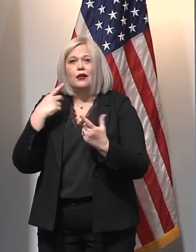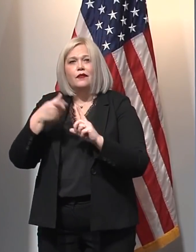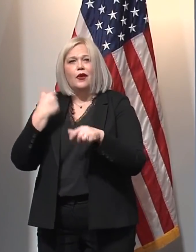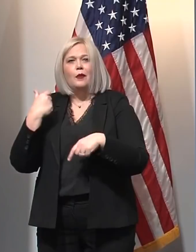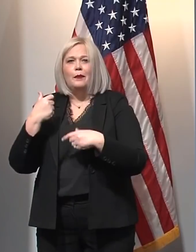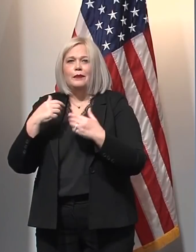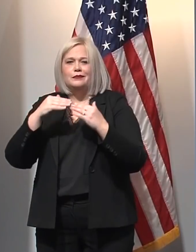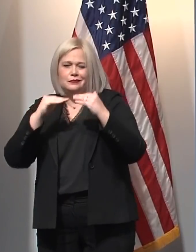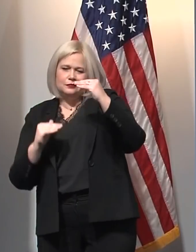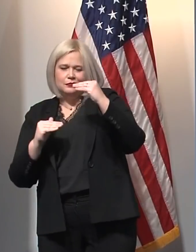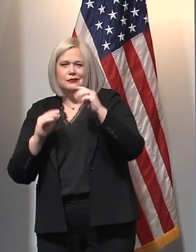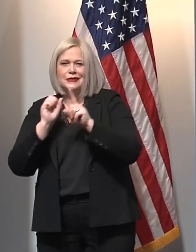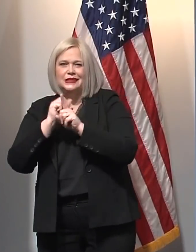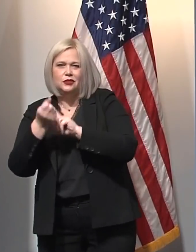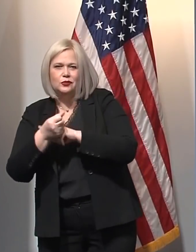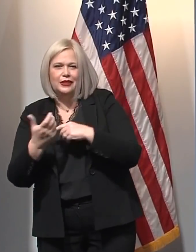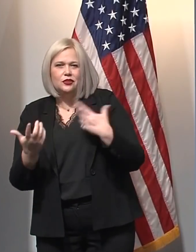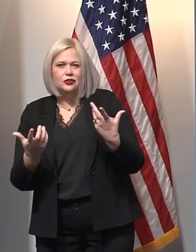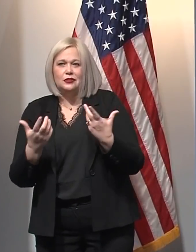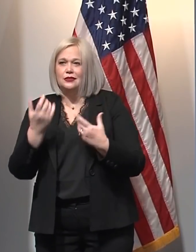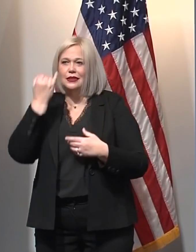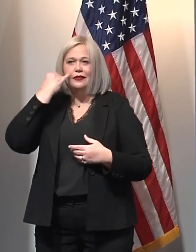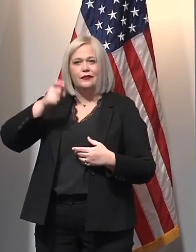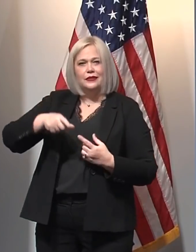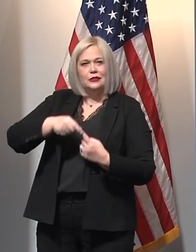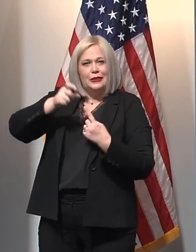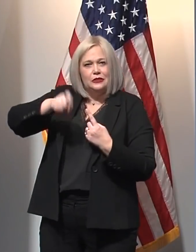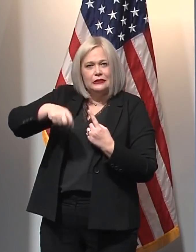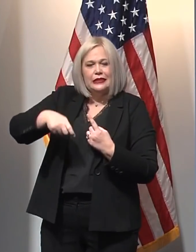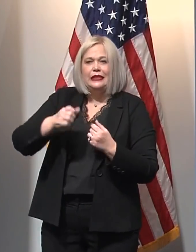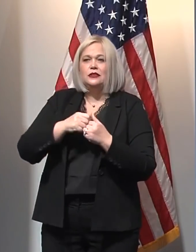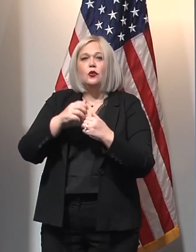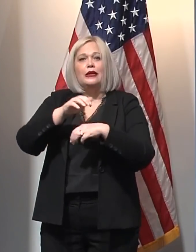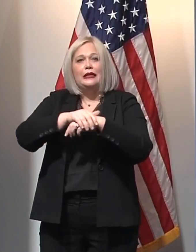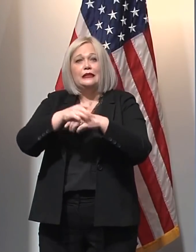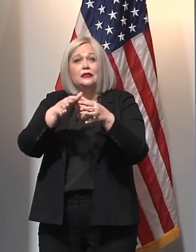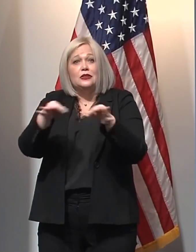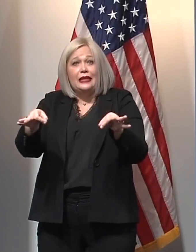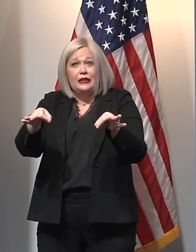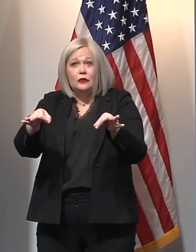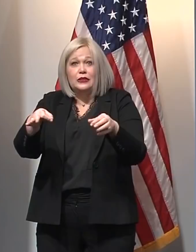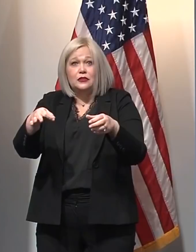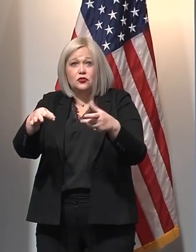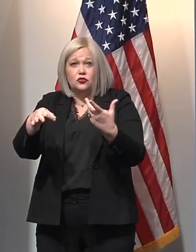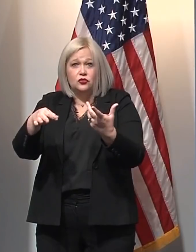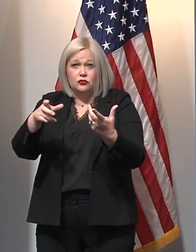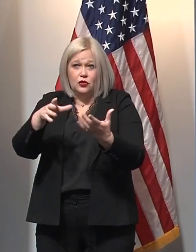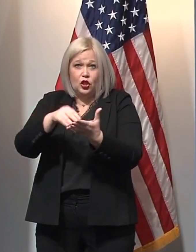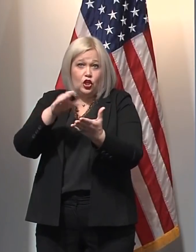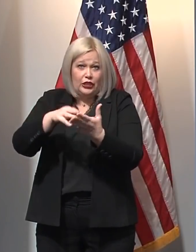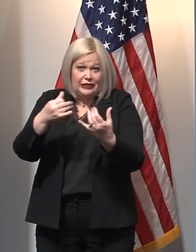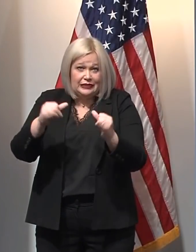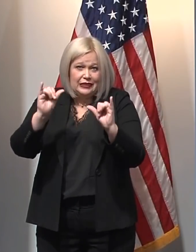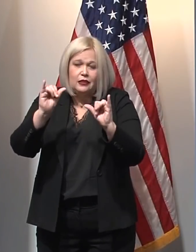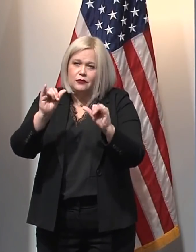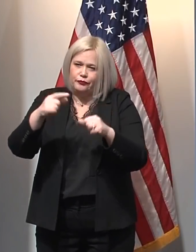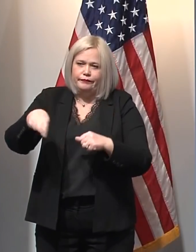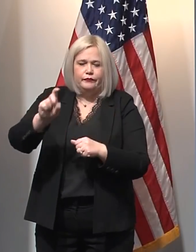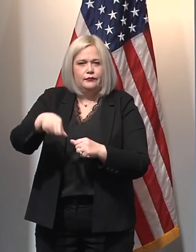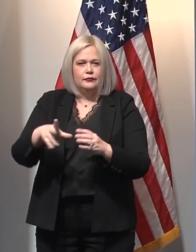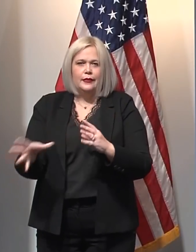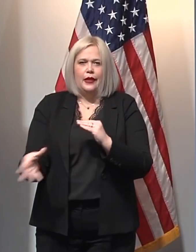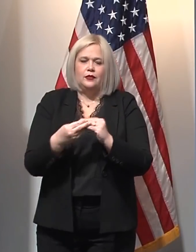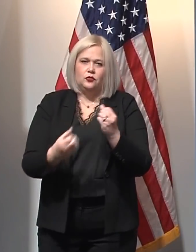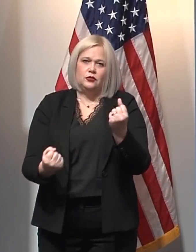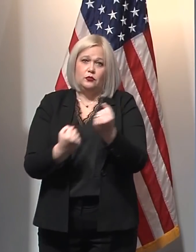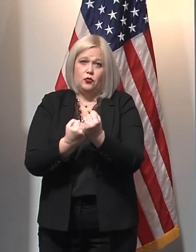circumstances, kids with special needs or English language learners in particular. Michigan has received funding